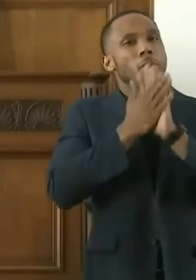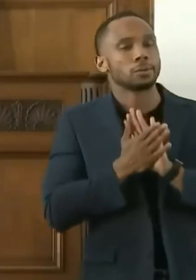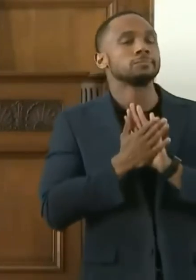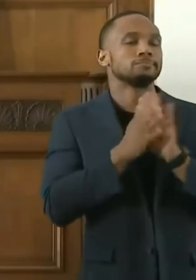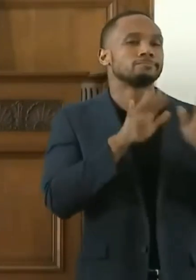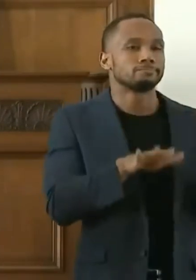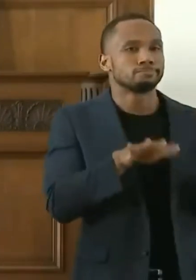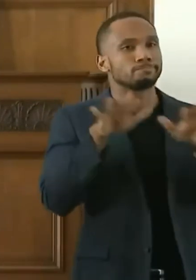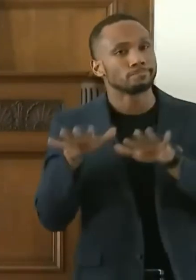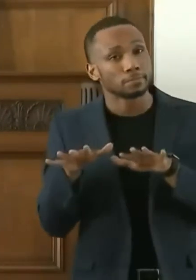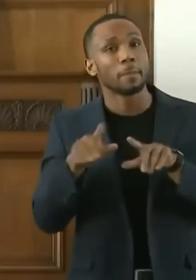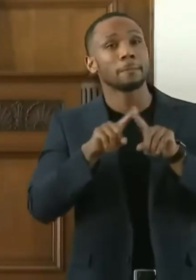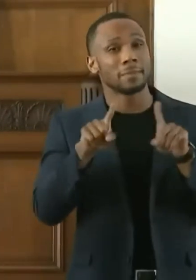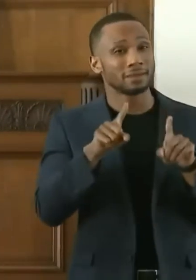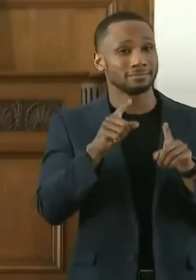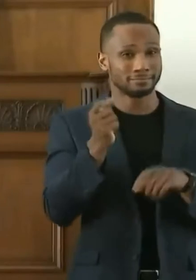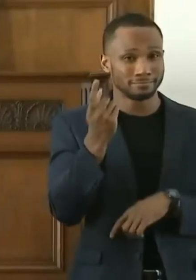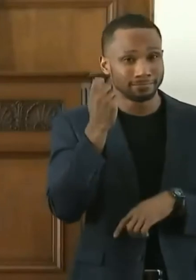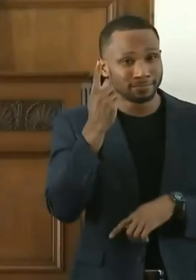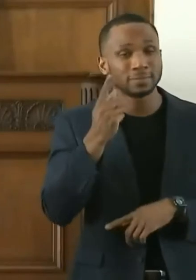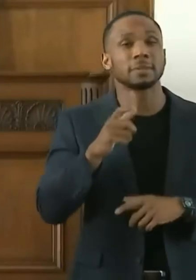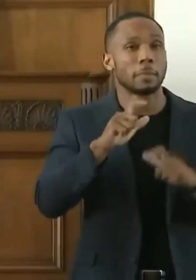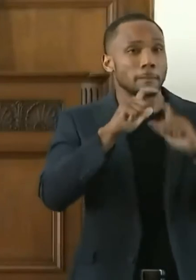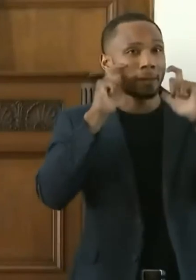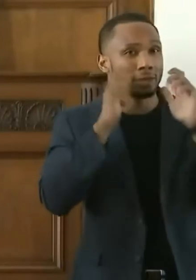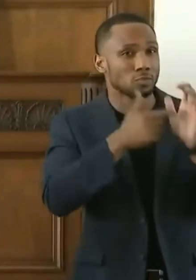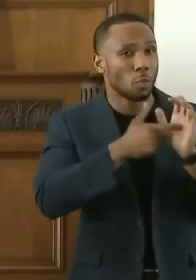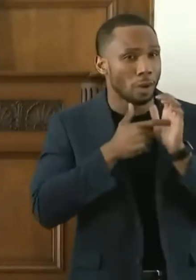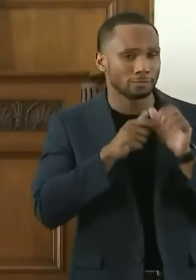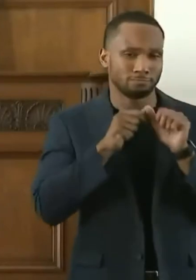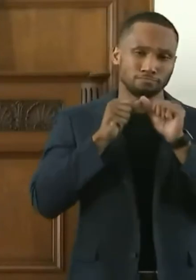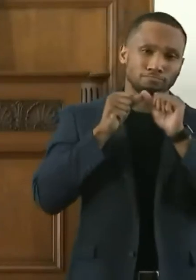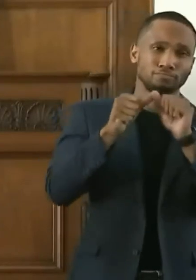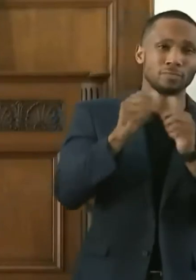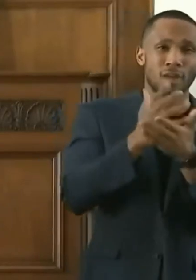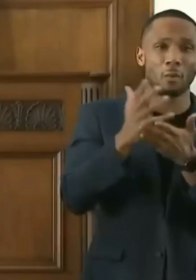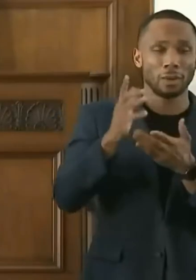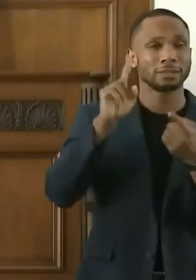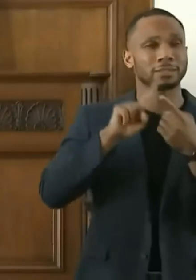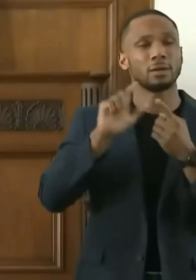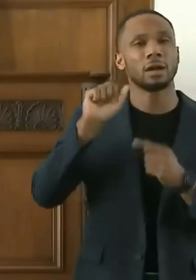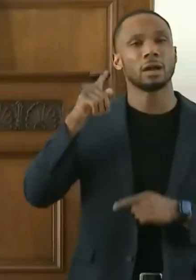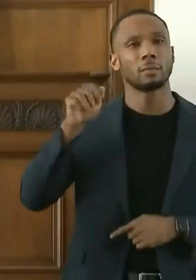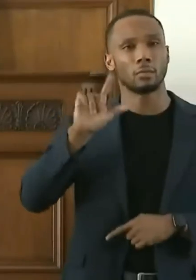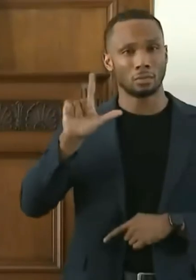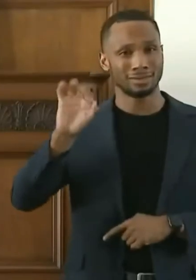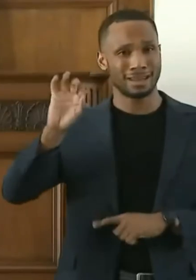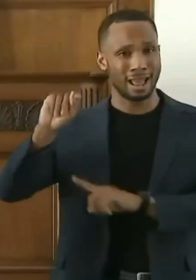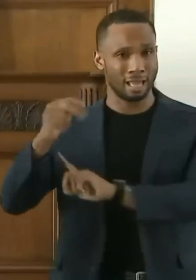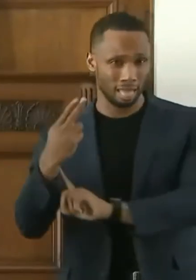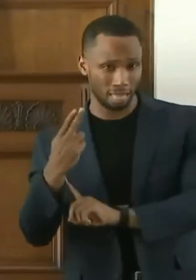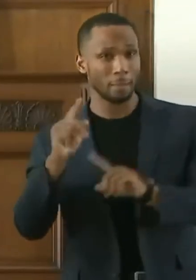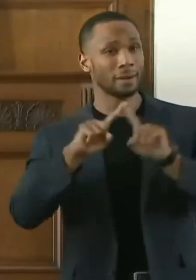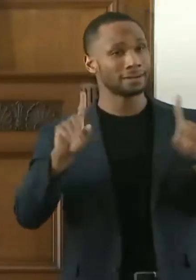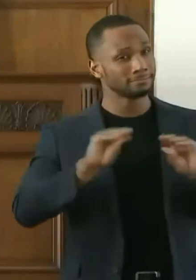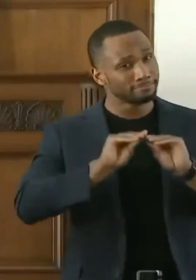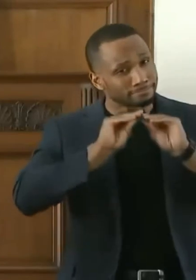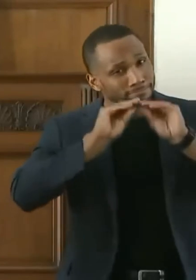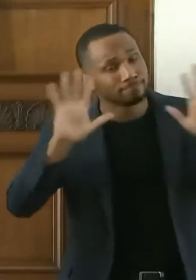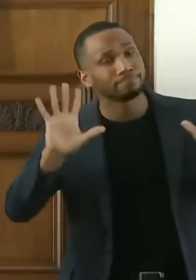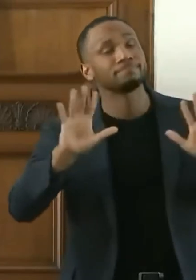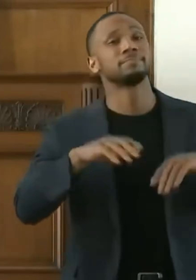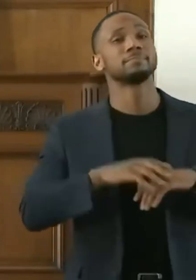keeping our mask order in place for another five weeks through April 9. But let me be abundantly clear.